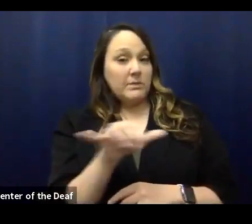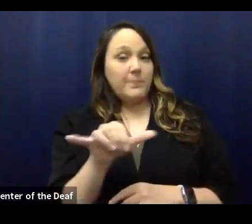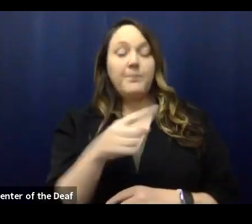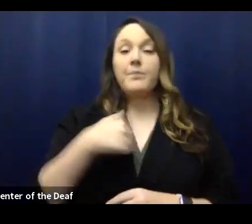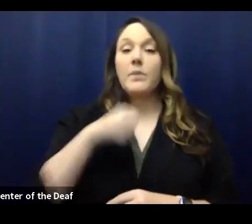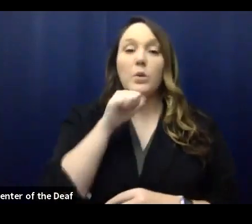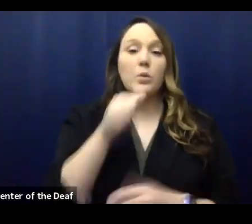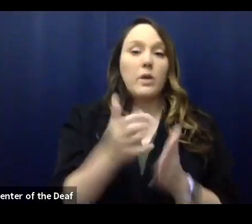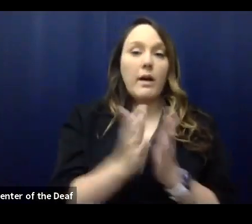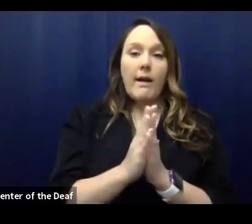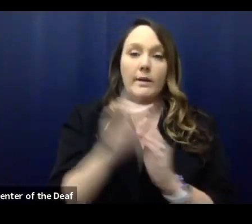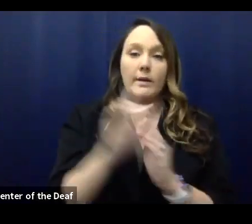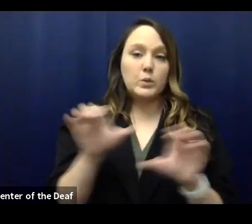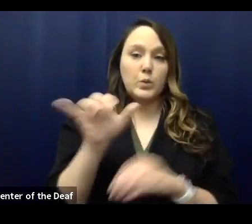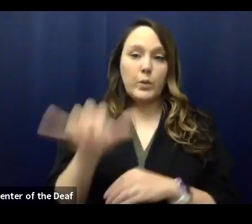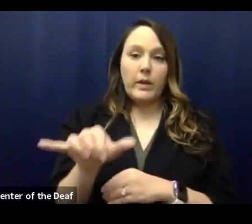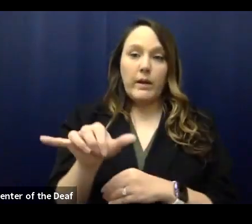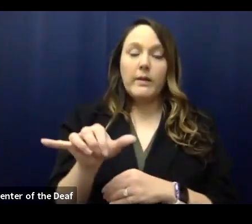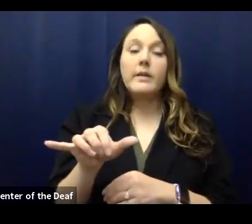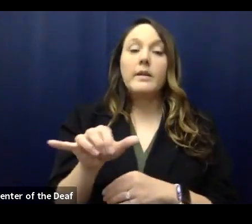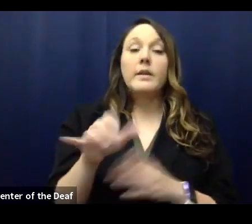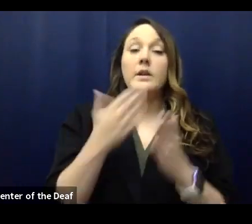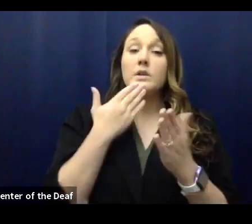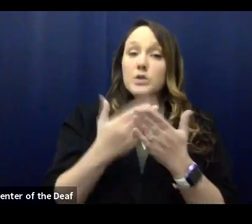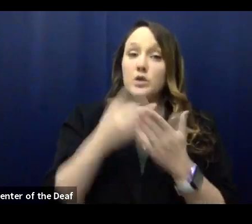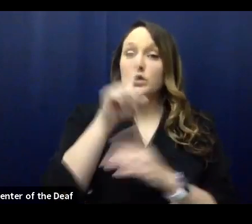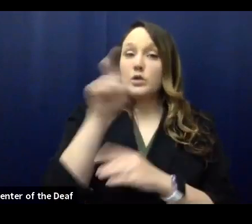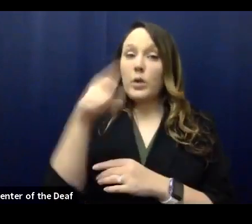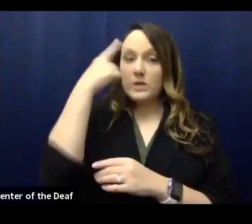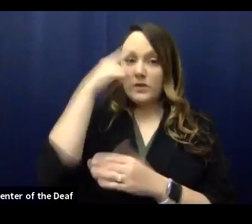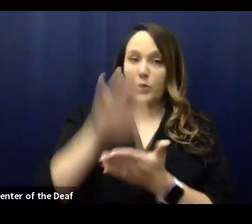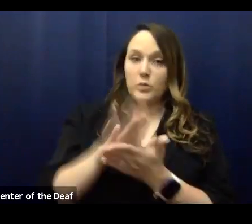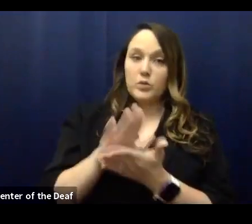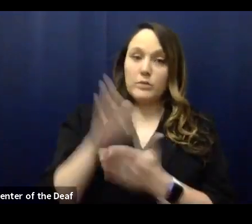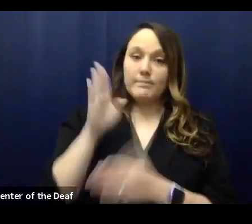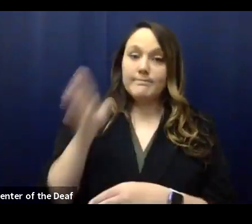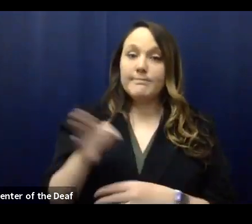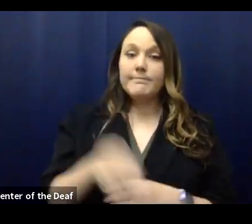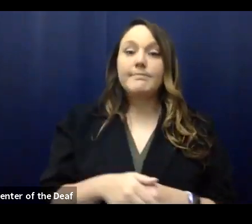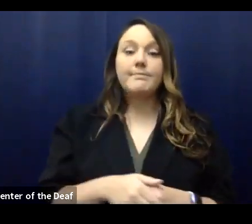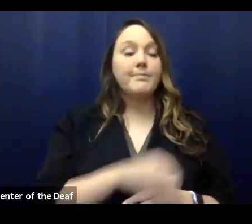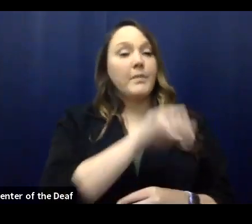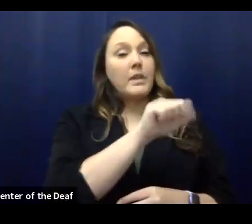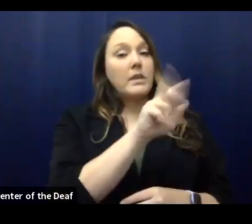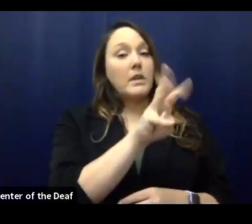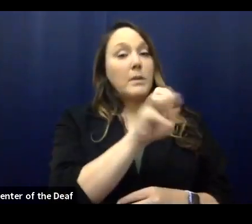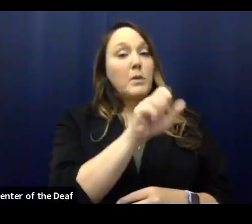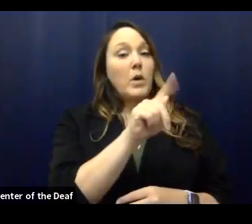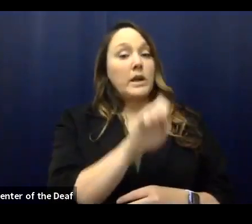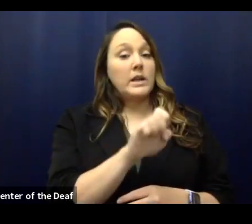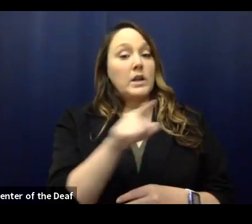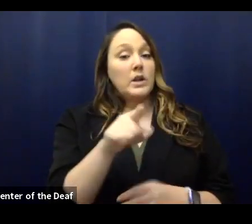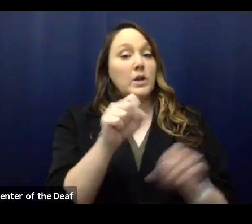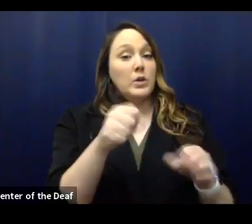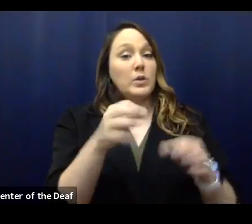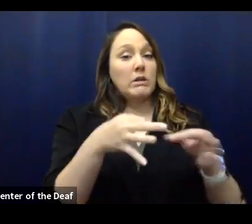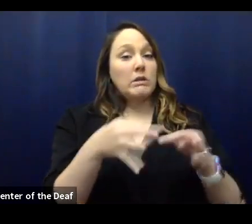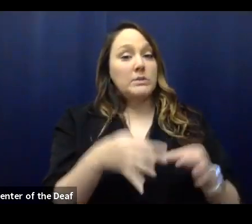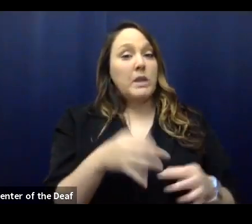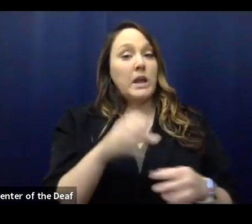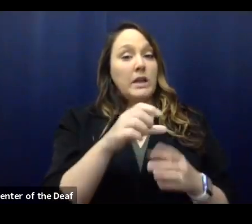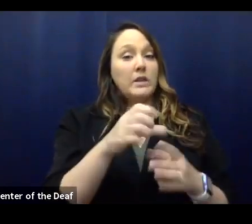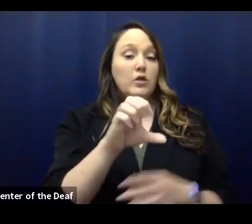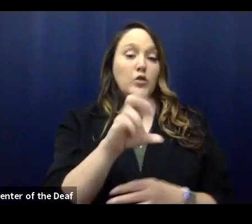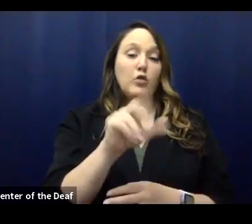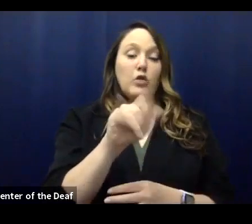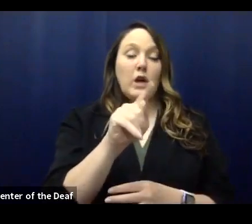that. Certainly it's great question to also ask the schools. From Jeff with WATE, could you walk us through the criteria for a